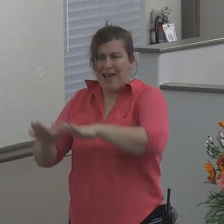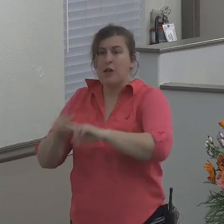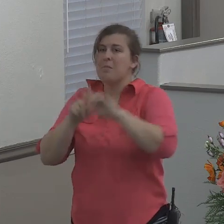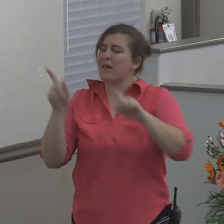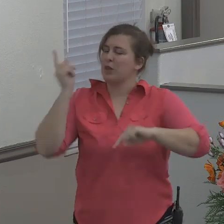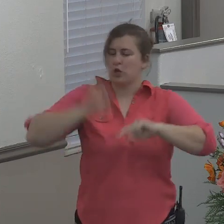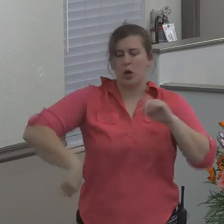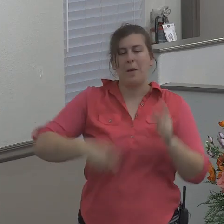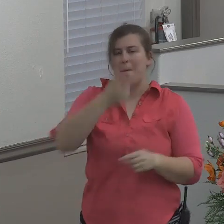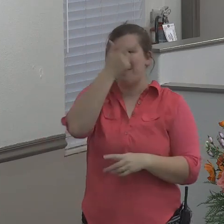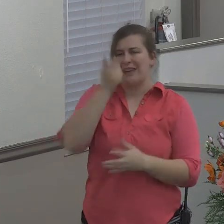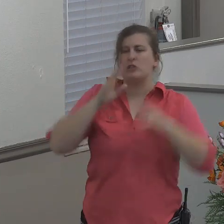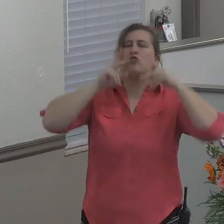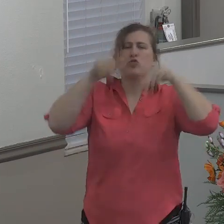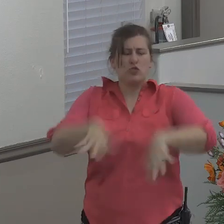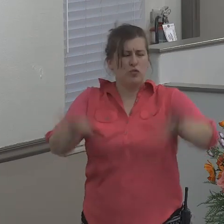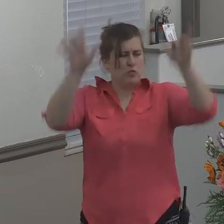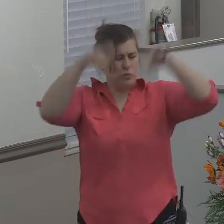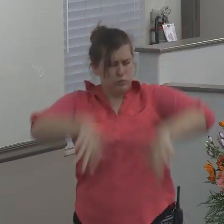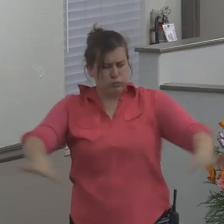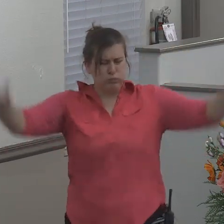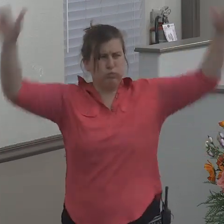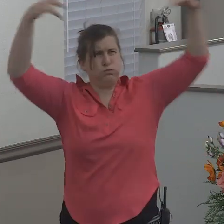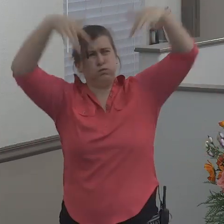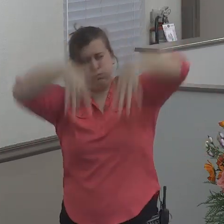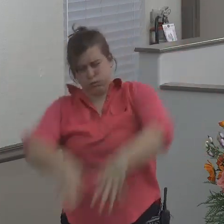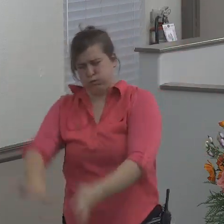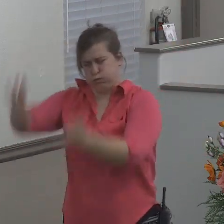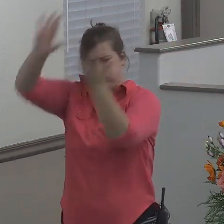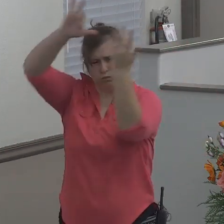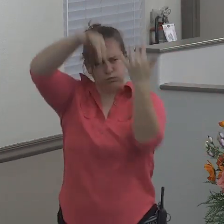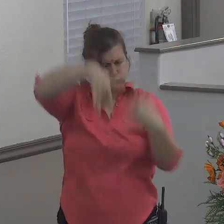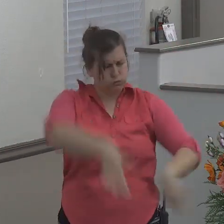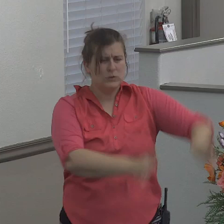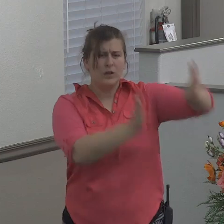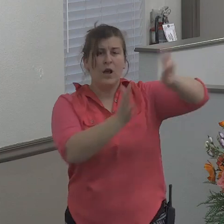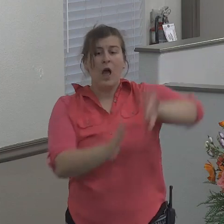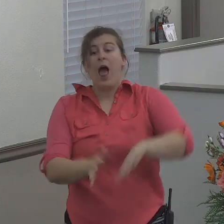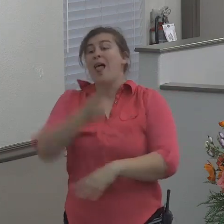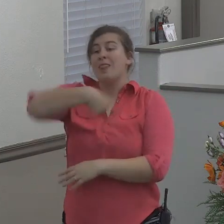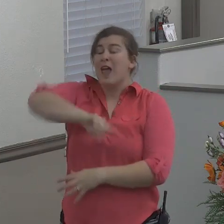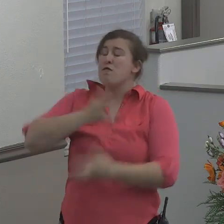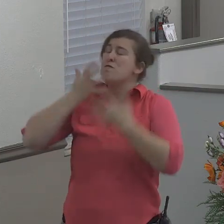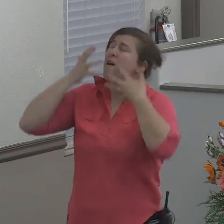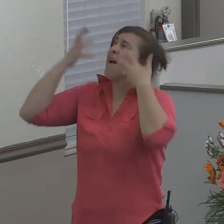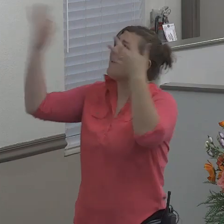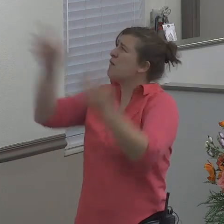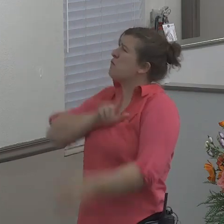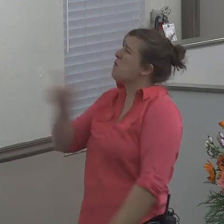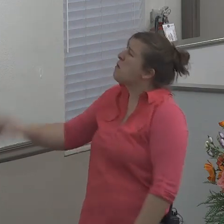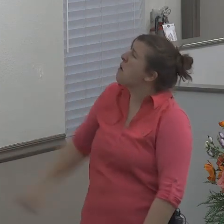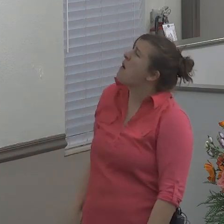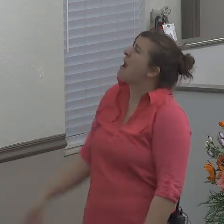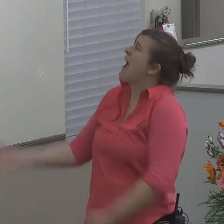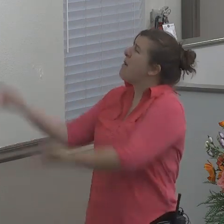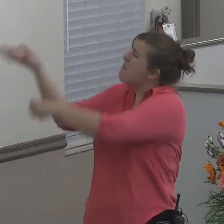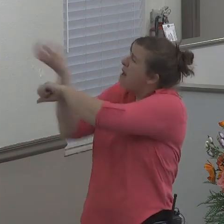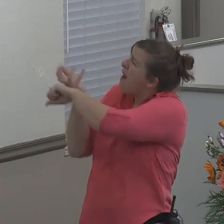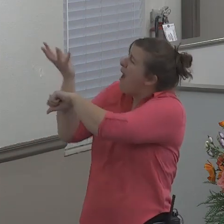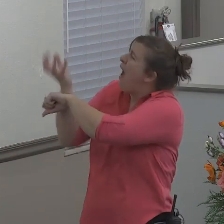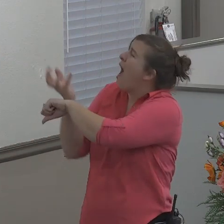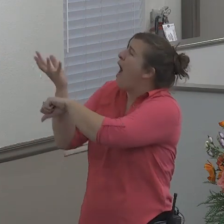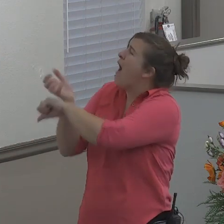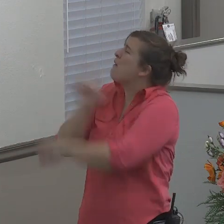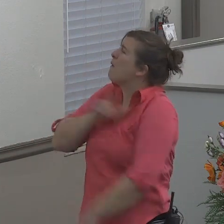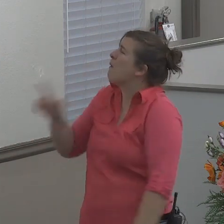and was temptuous against them. Wherefore they cried unto the Lord, and said, We beseech thee, O Lord, we